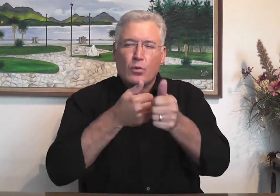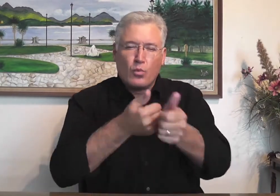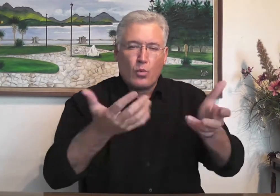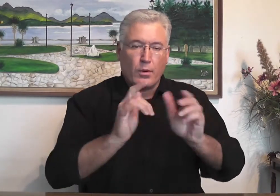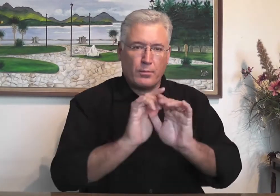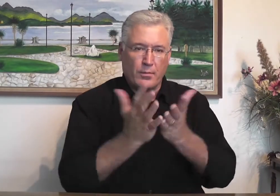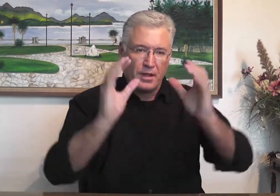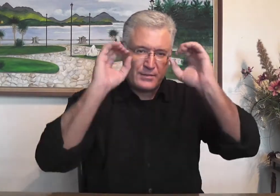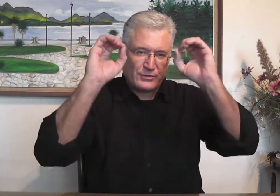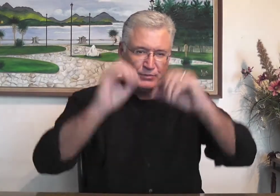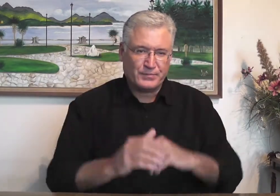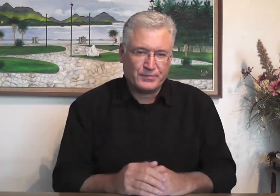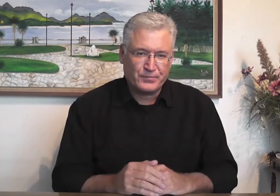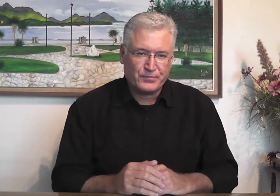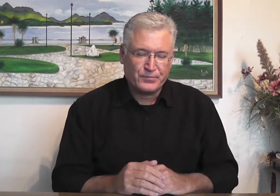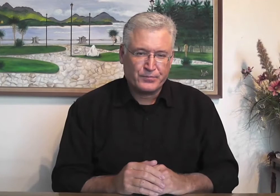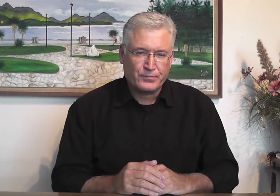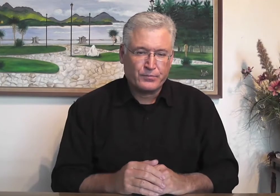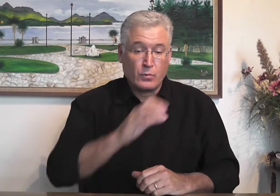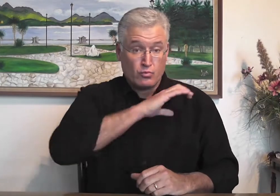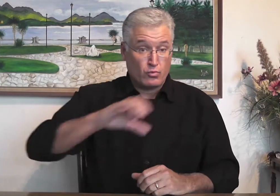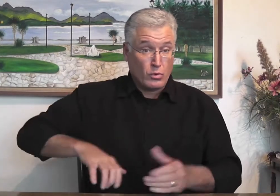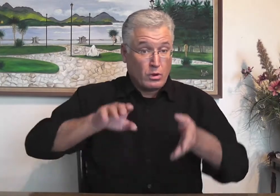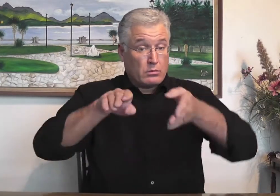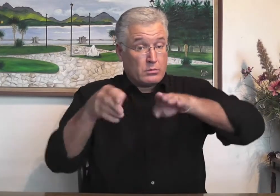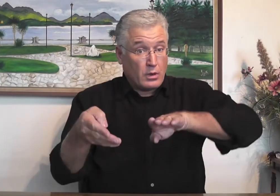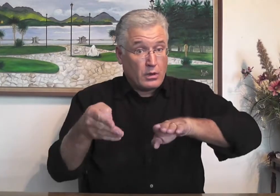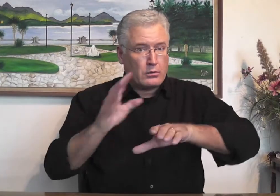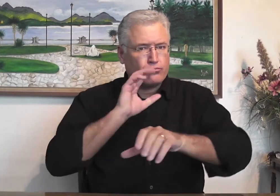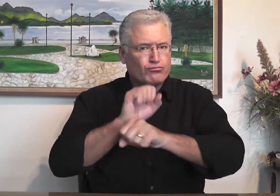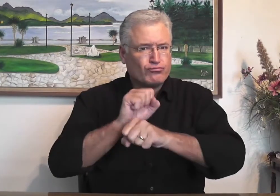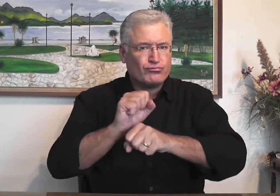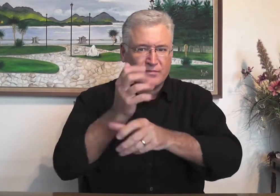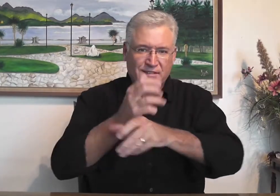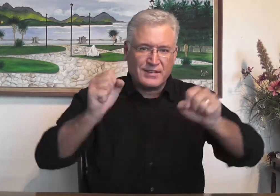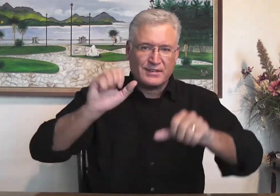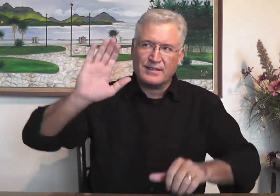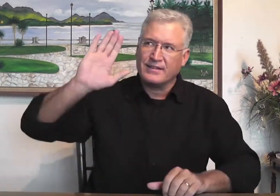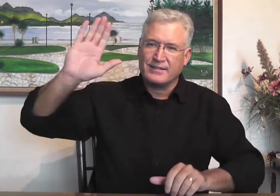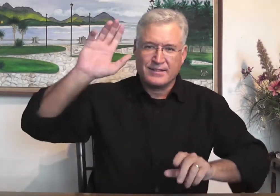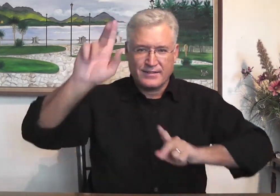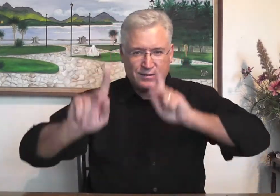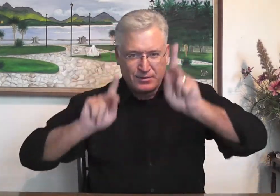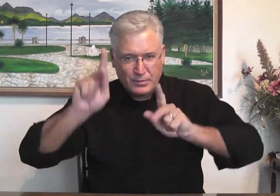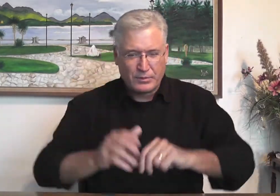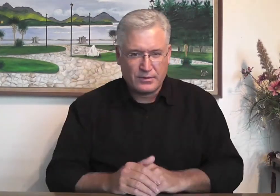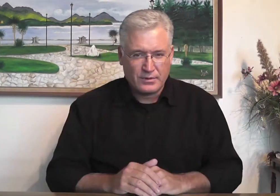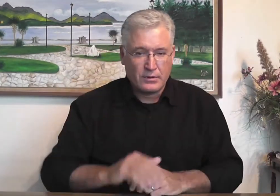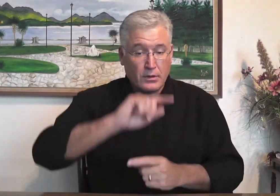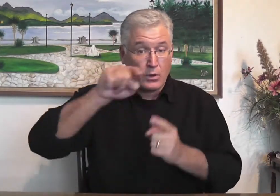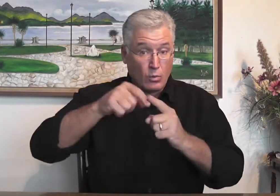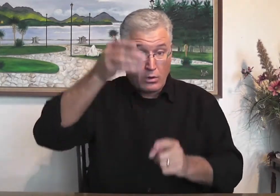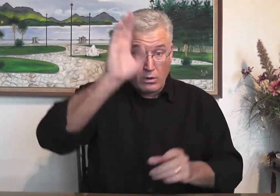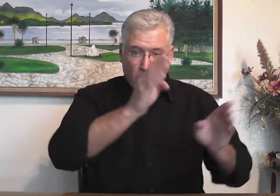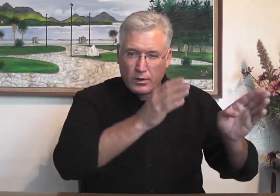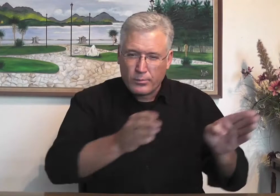true. It does not follow the Bible's teaching. Christ died, his work of salvation for people.